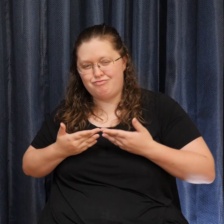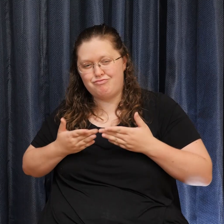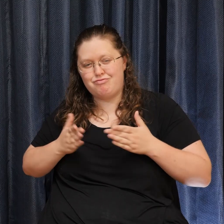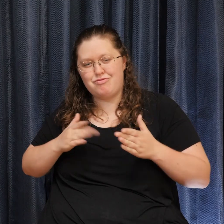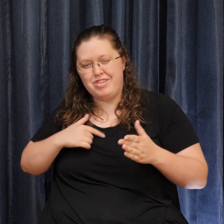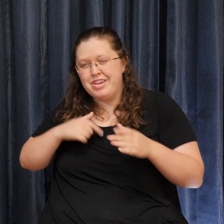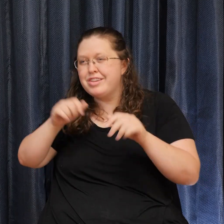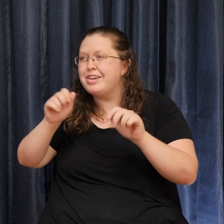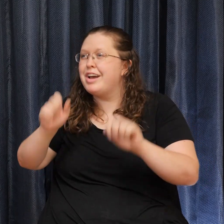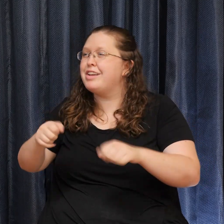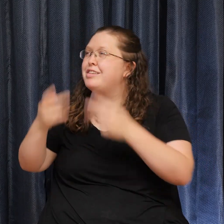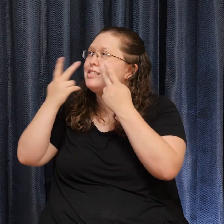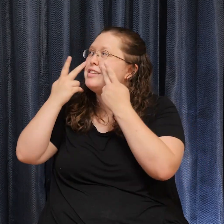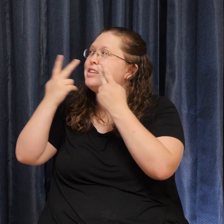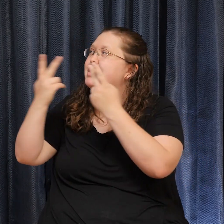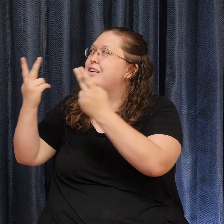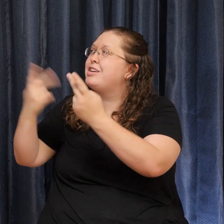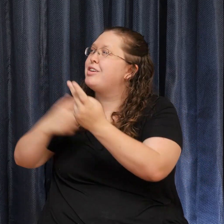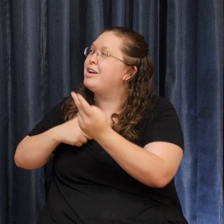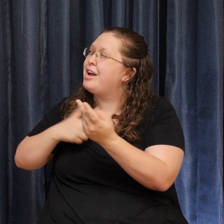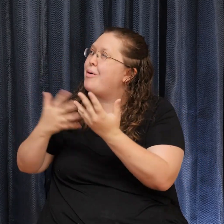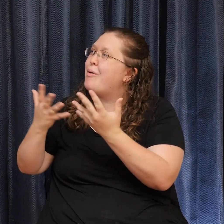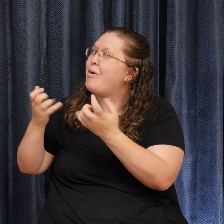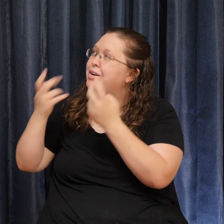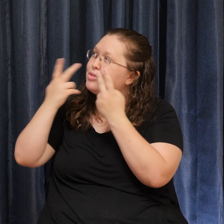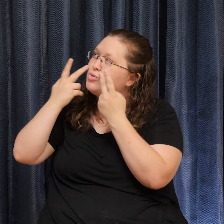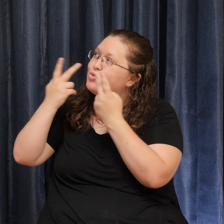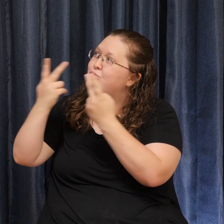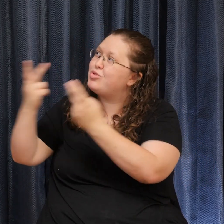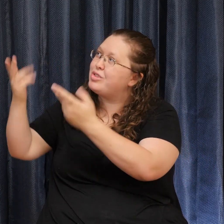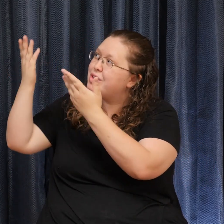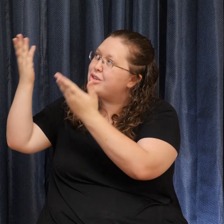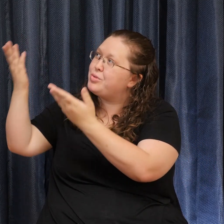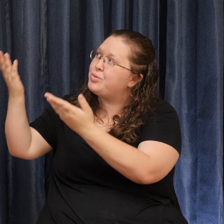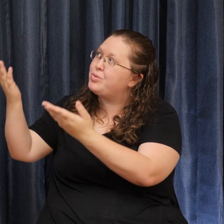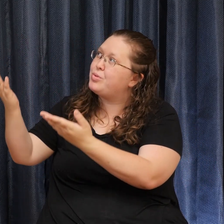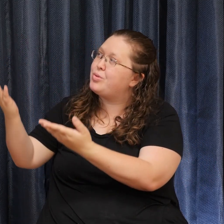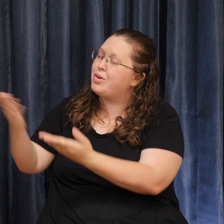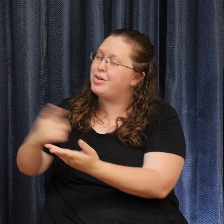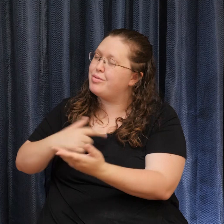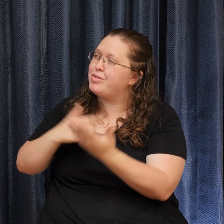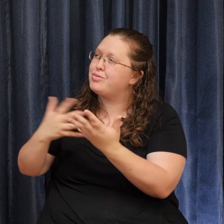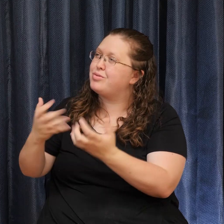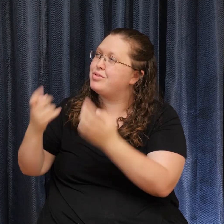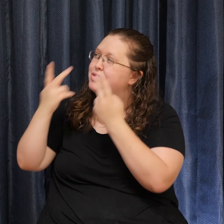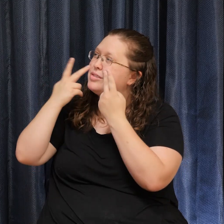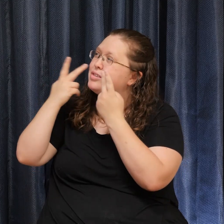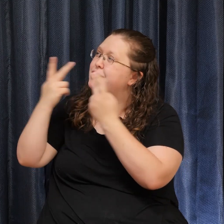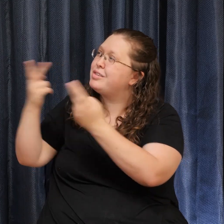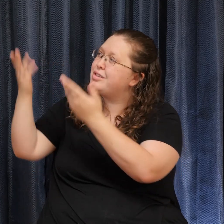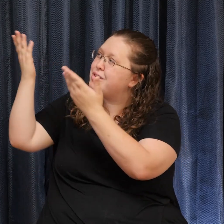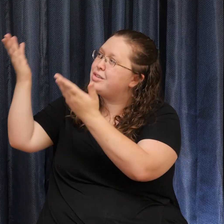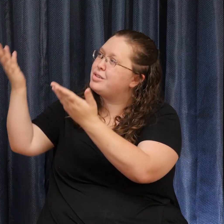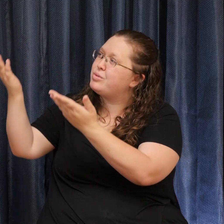I want to see you. I want to see you.